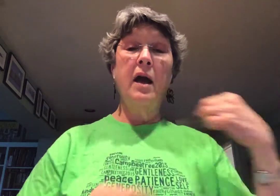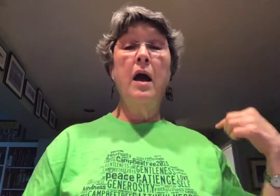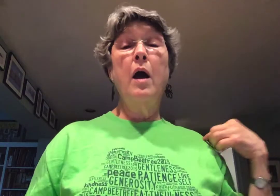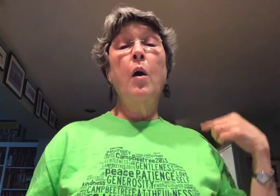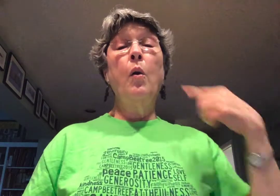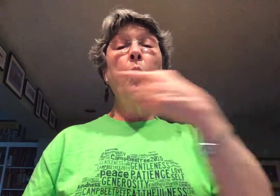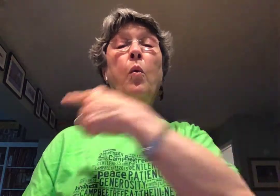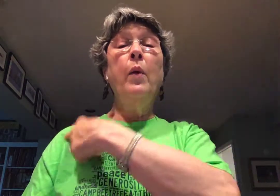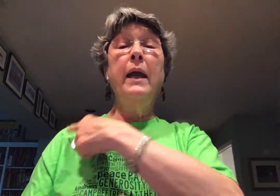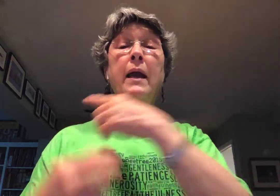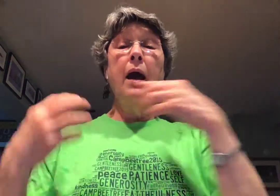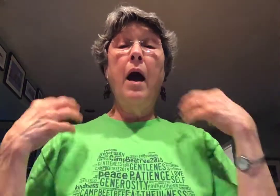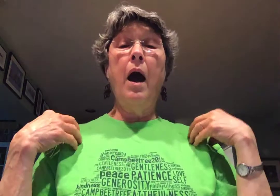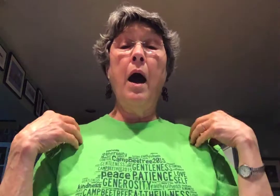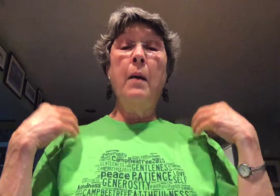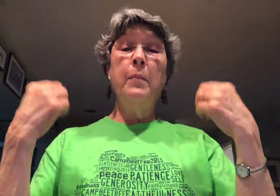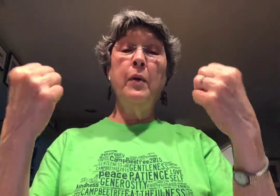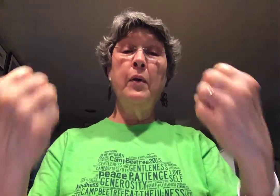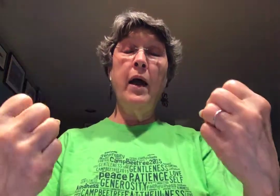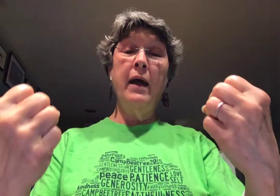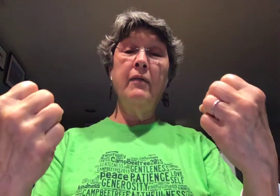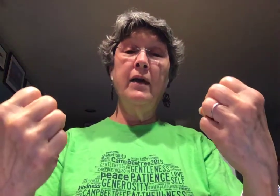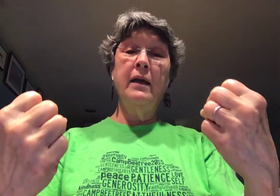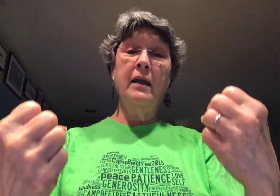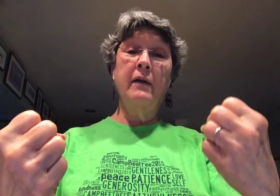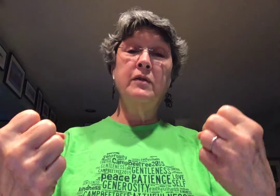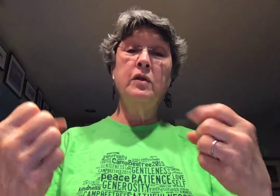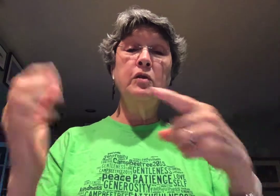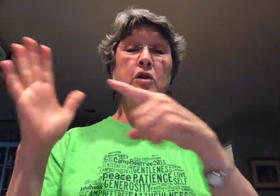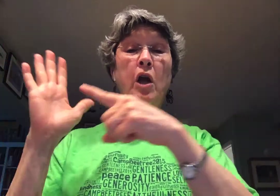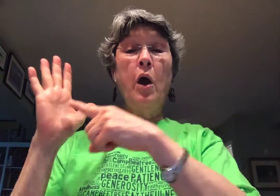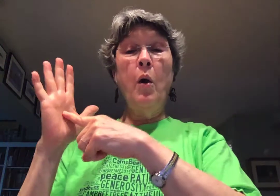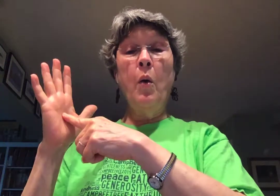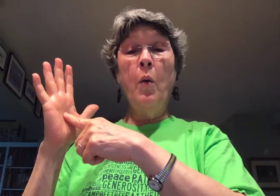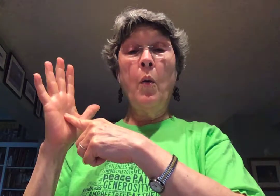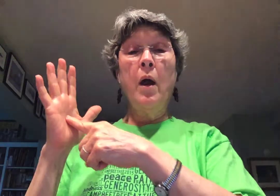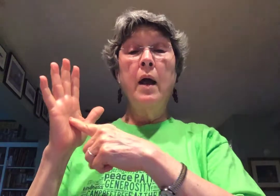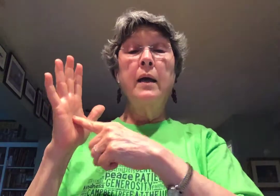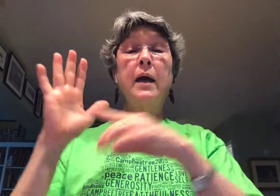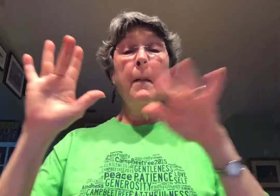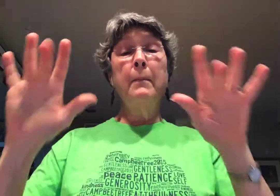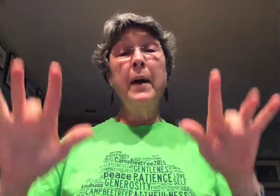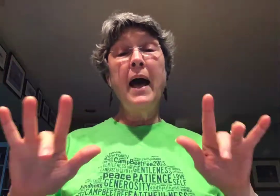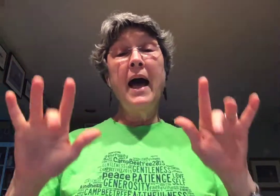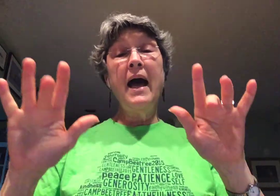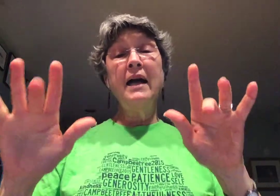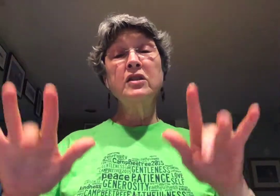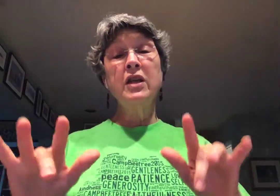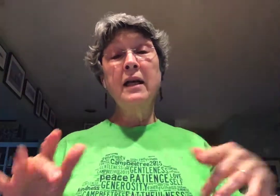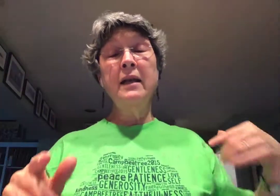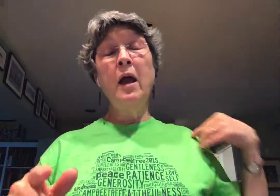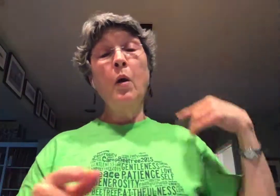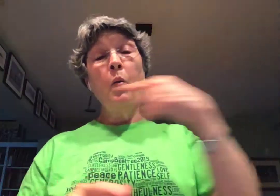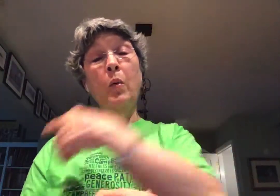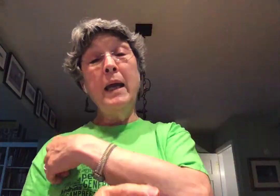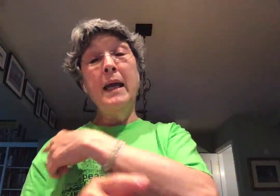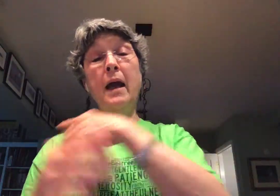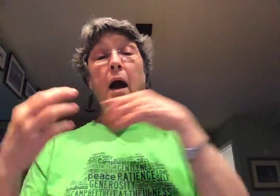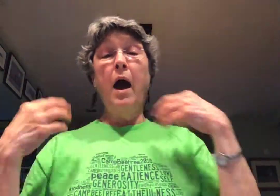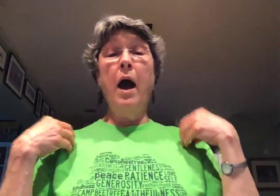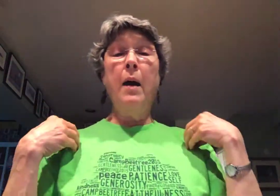We are brave enough to show. We Compassion. We are